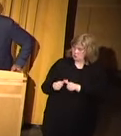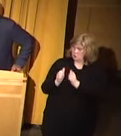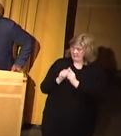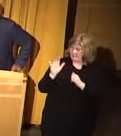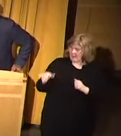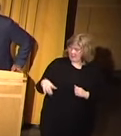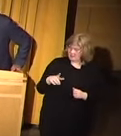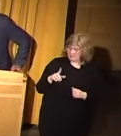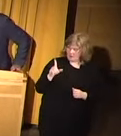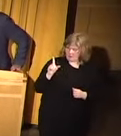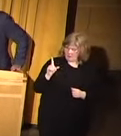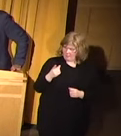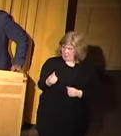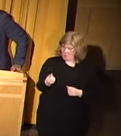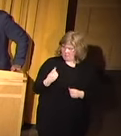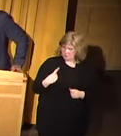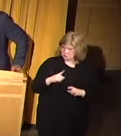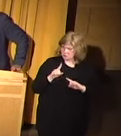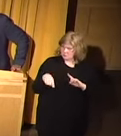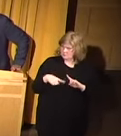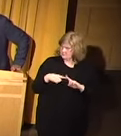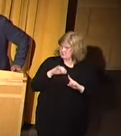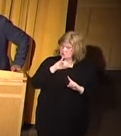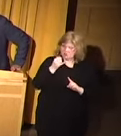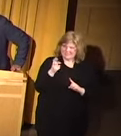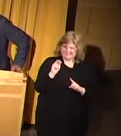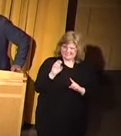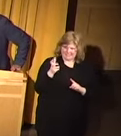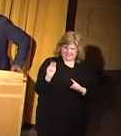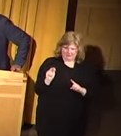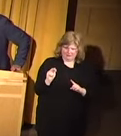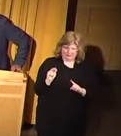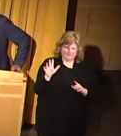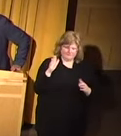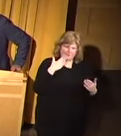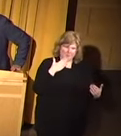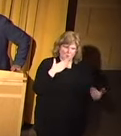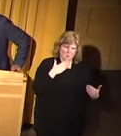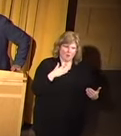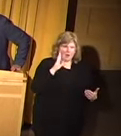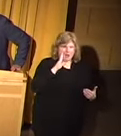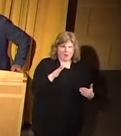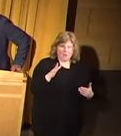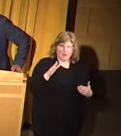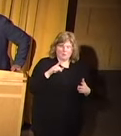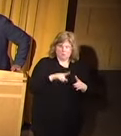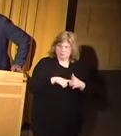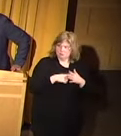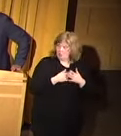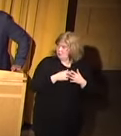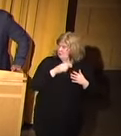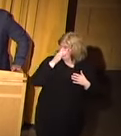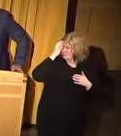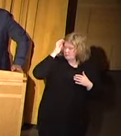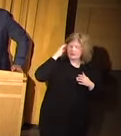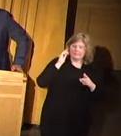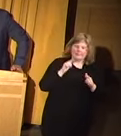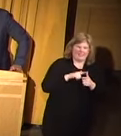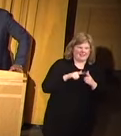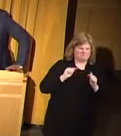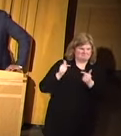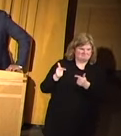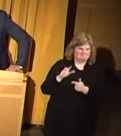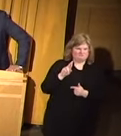the question about, it's for Jensen. Jensen, yes. Thank you. I'm going to get started and turn it over to